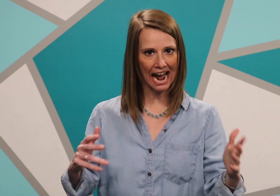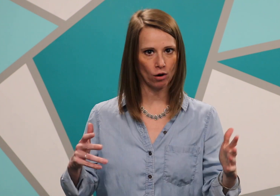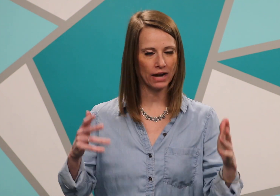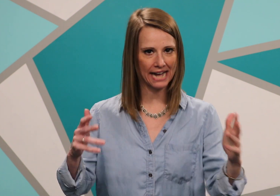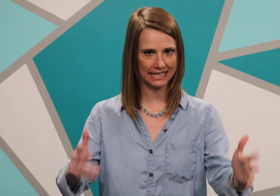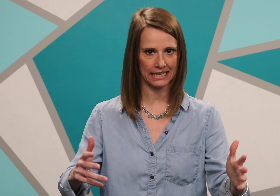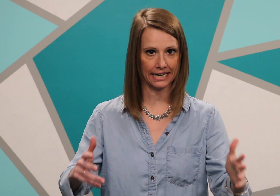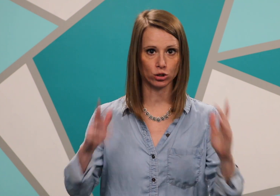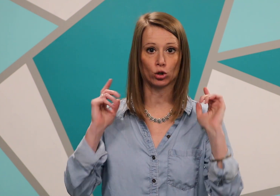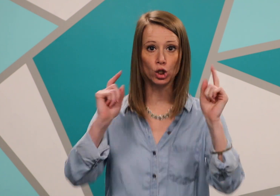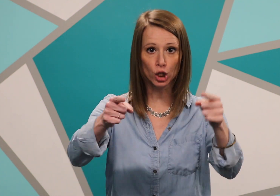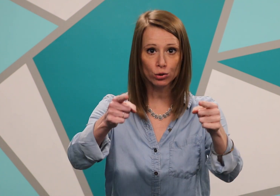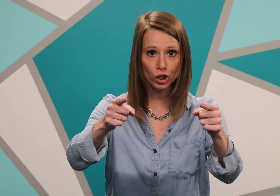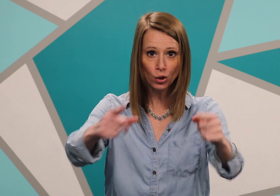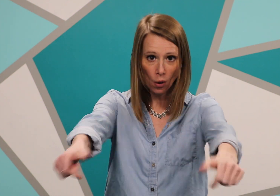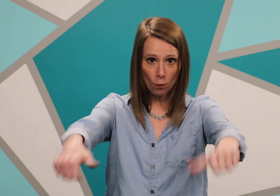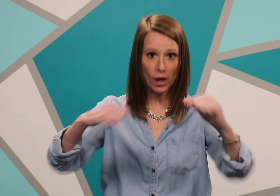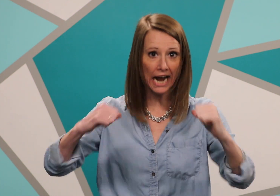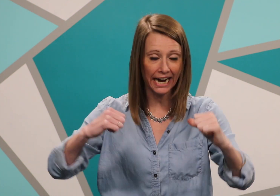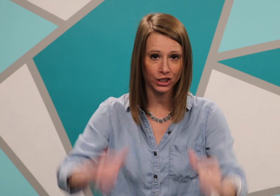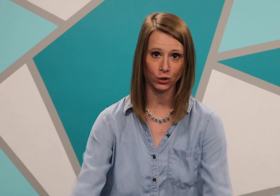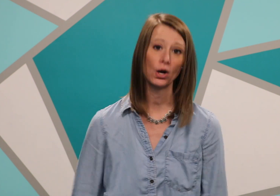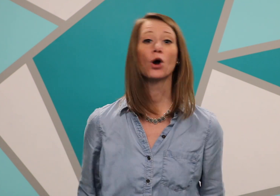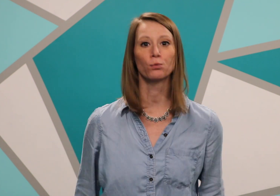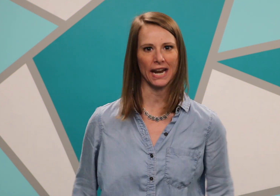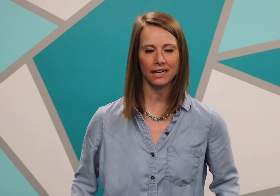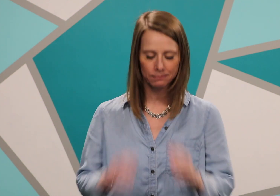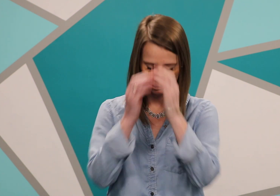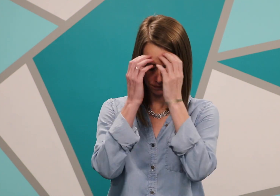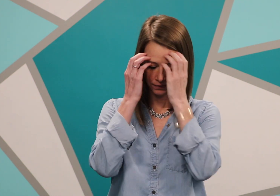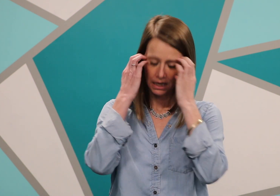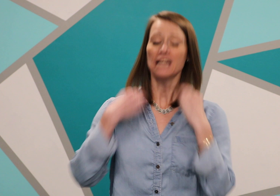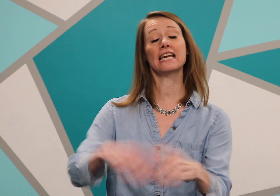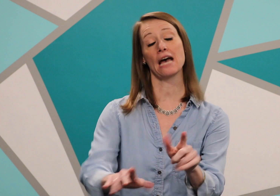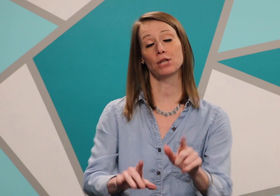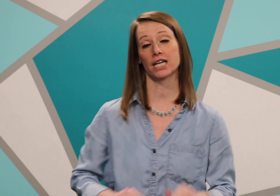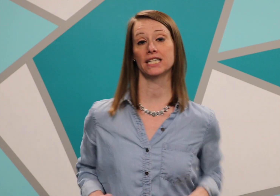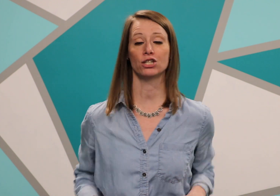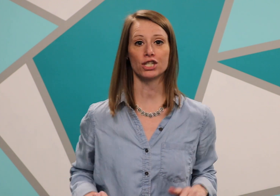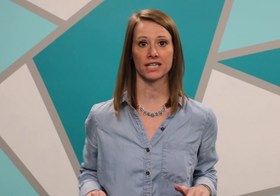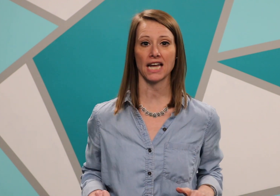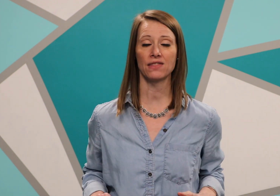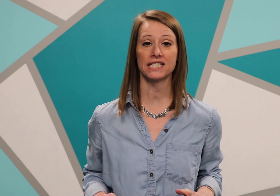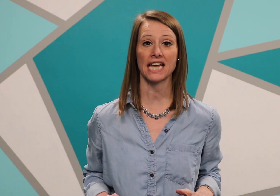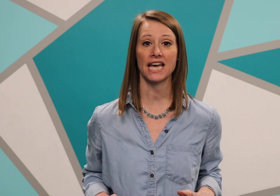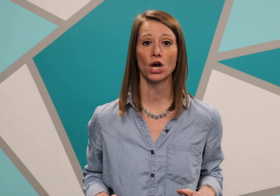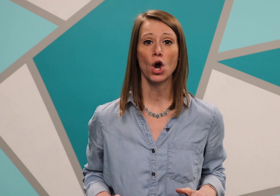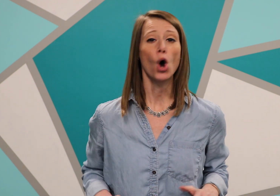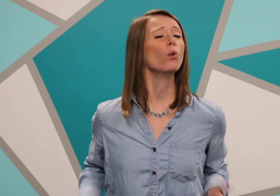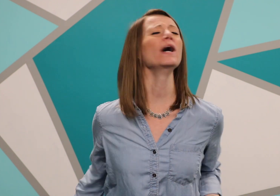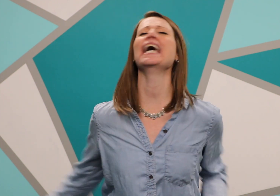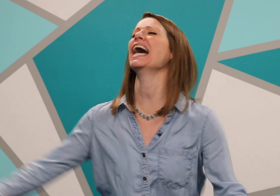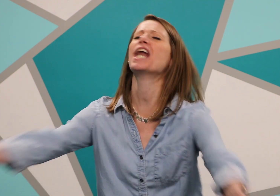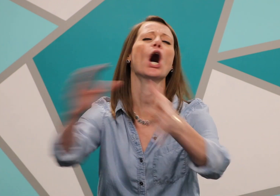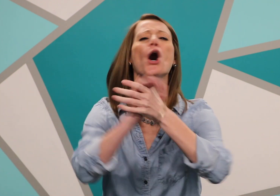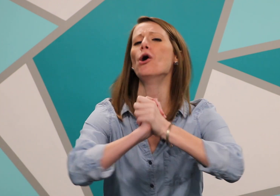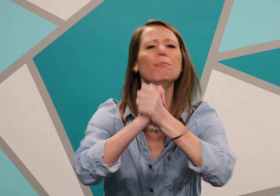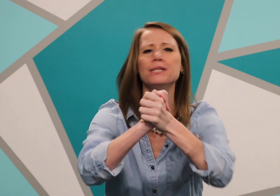out as they did it. So you do what I do. Ready? They kept talking to Jesus and they said, we had hoped